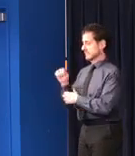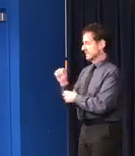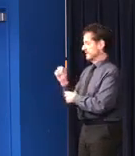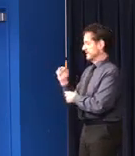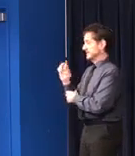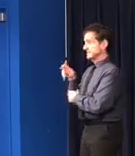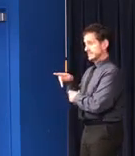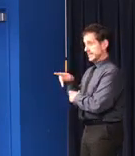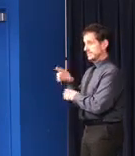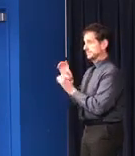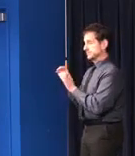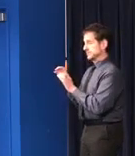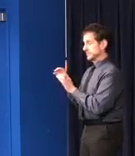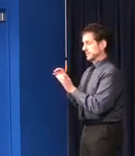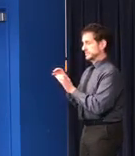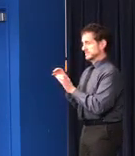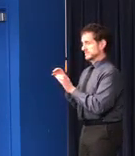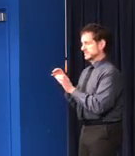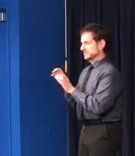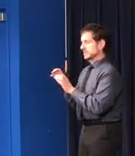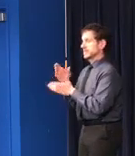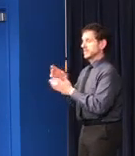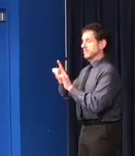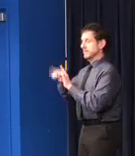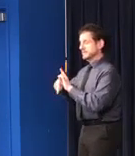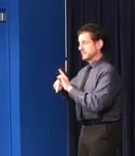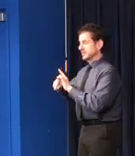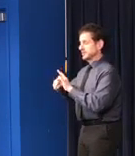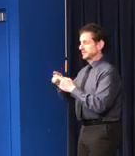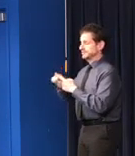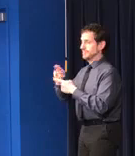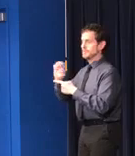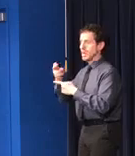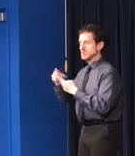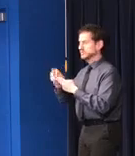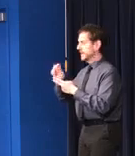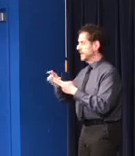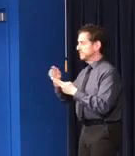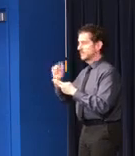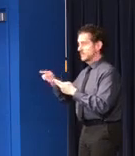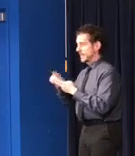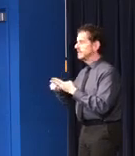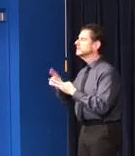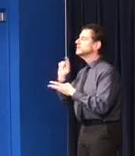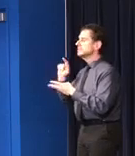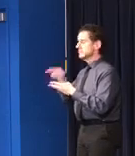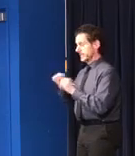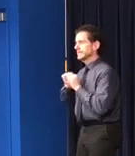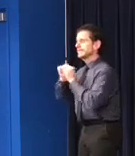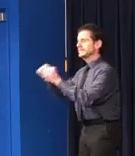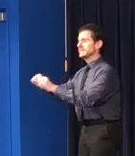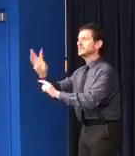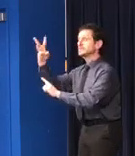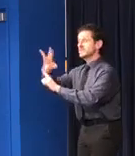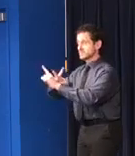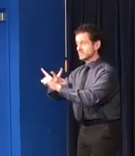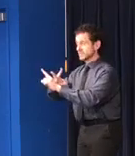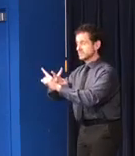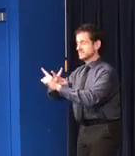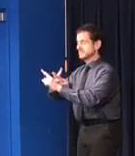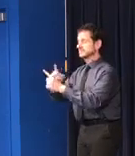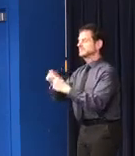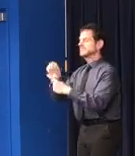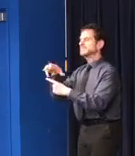certifications set to expire March, April, or May another six months until September,